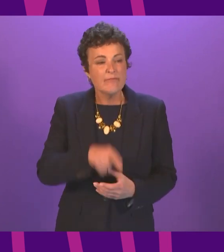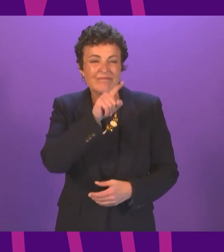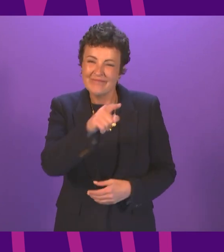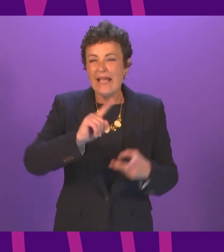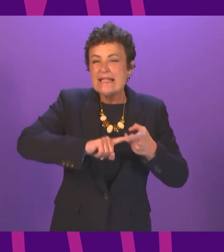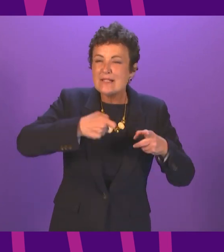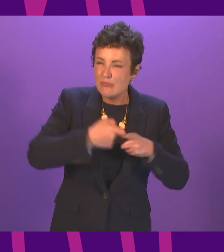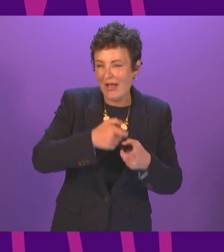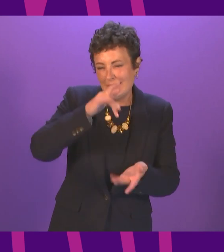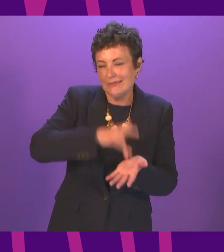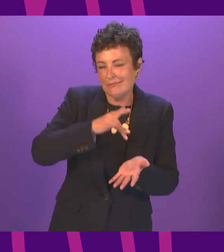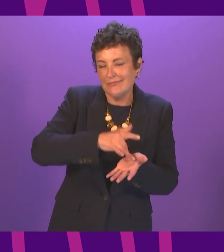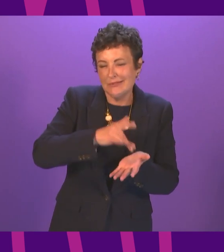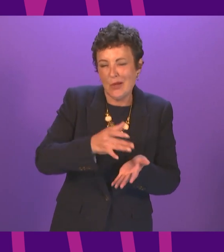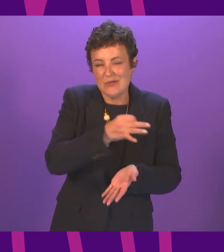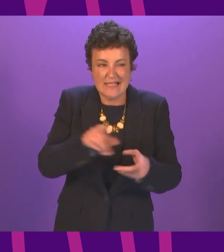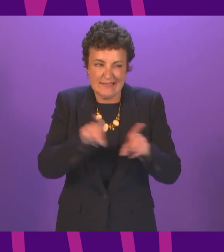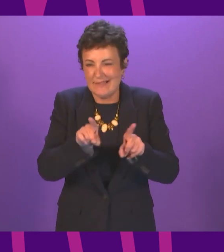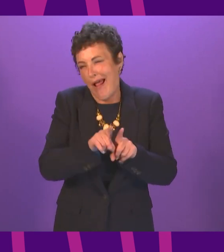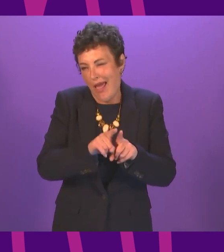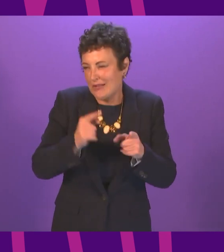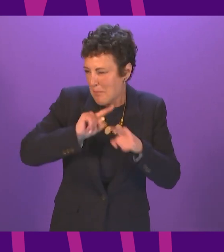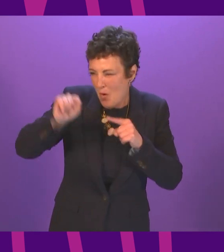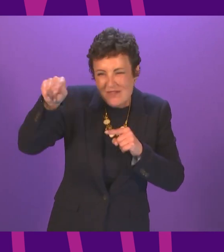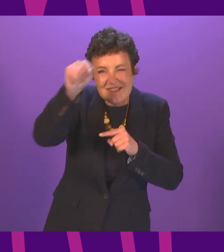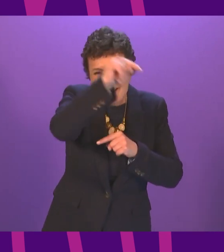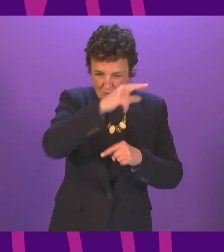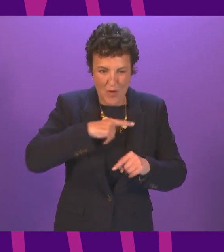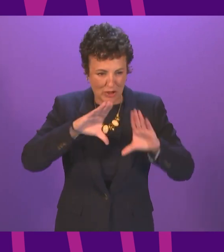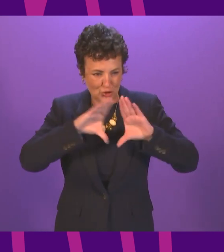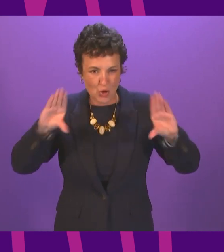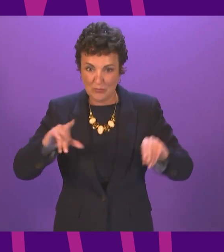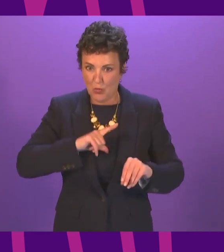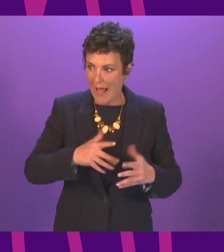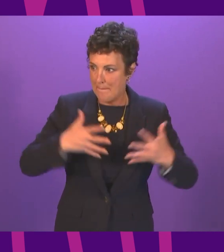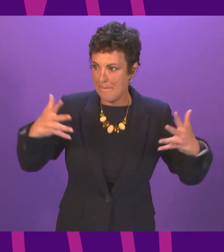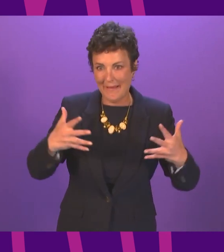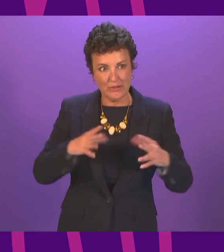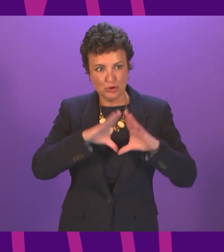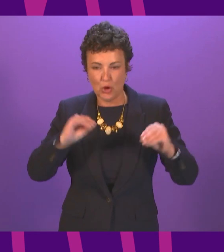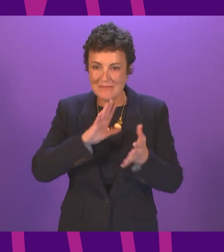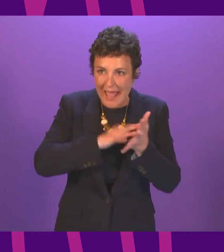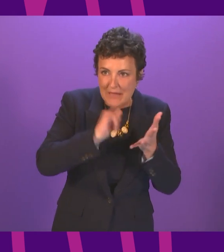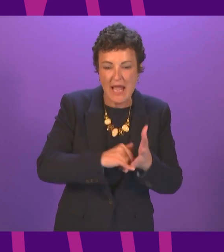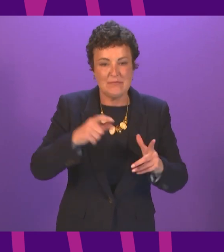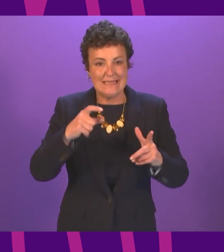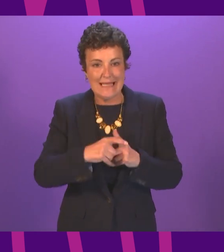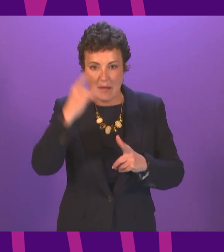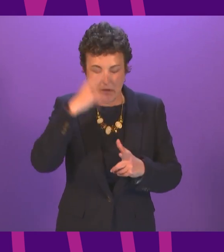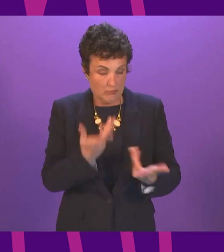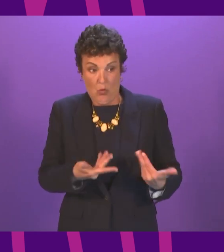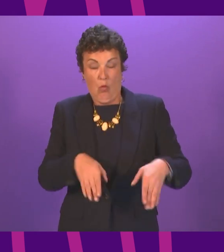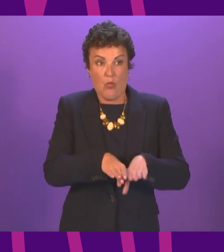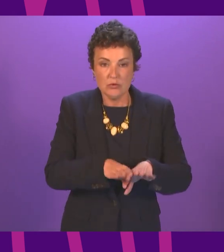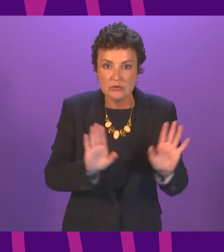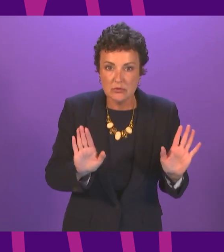Goldbride's town centre has had challenges particularly with large retailers like M&S and Debenhams having to shut